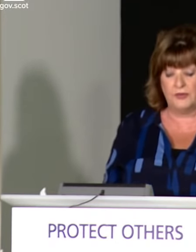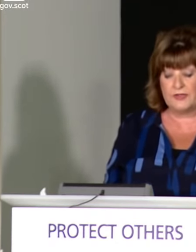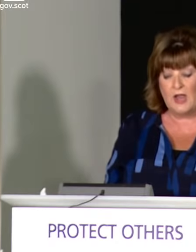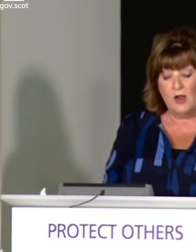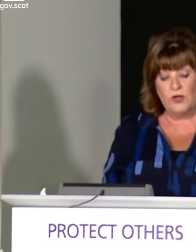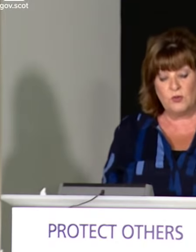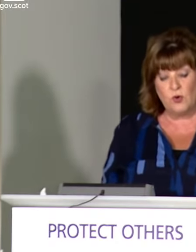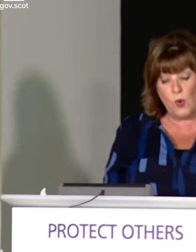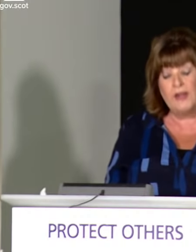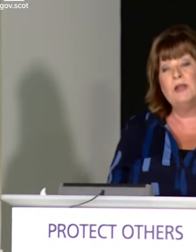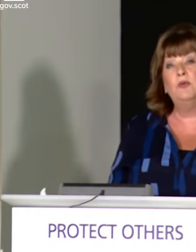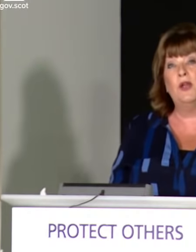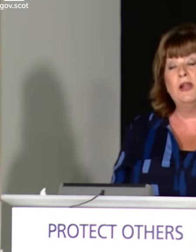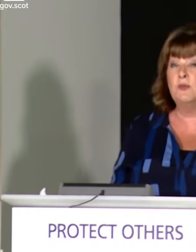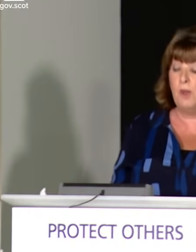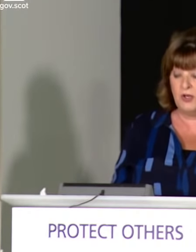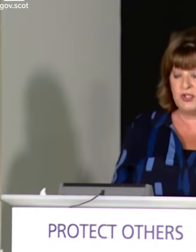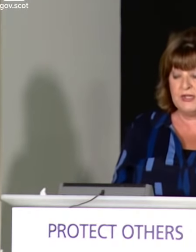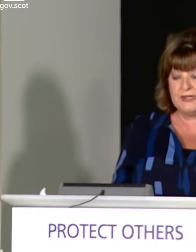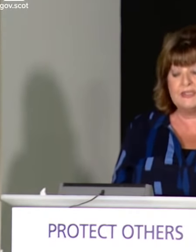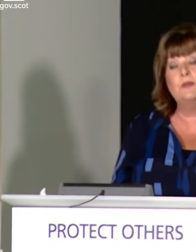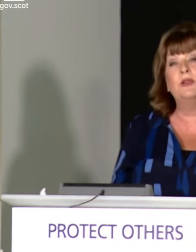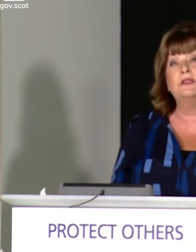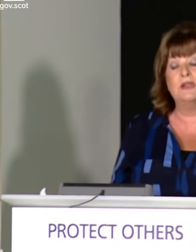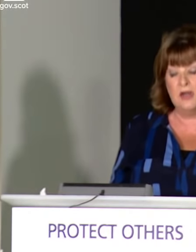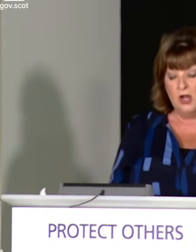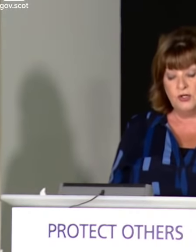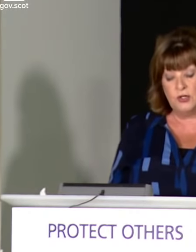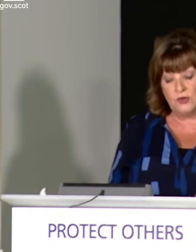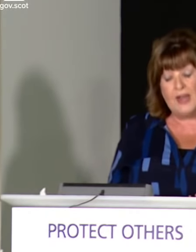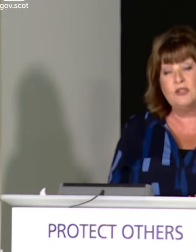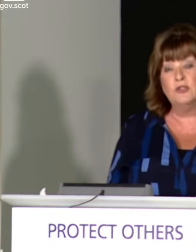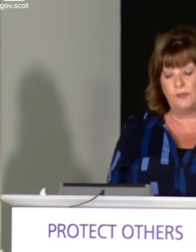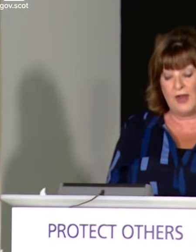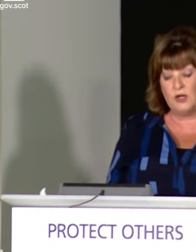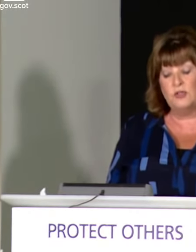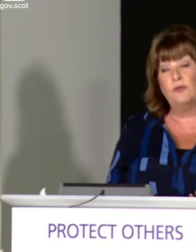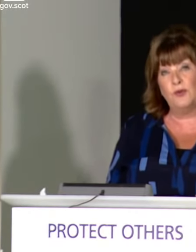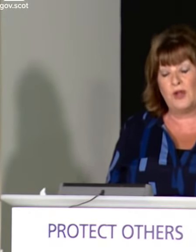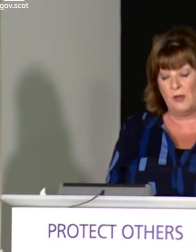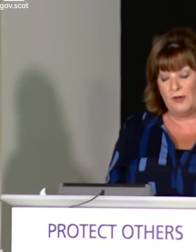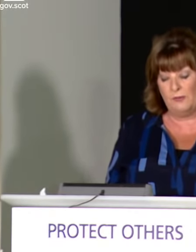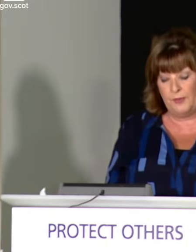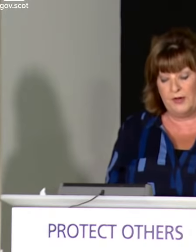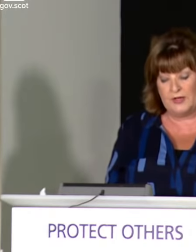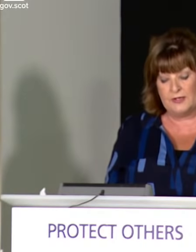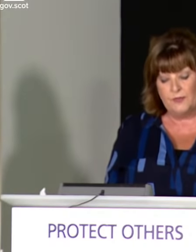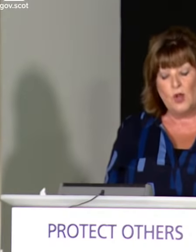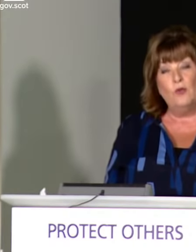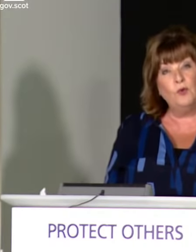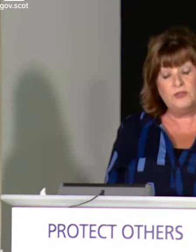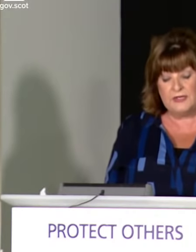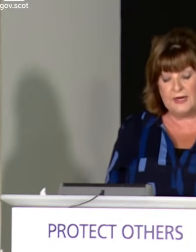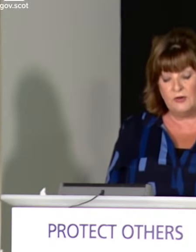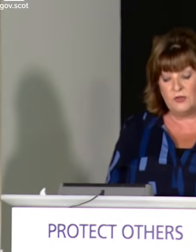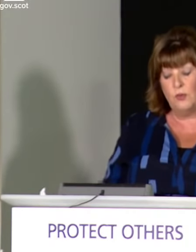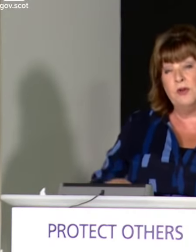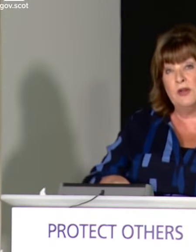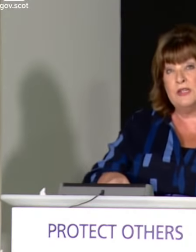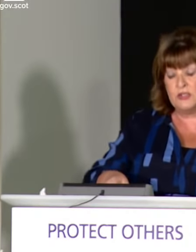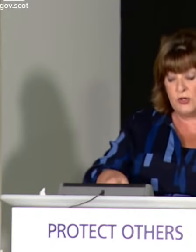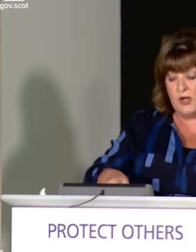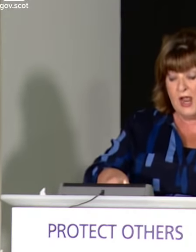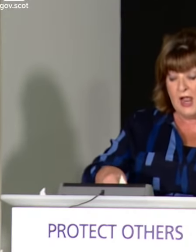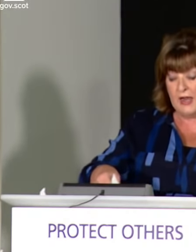the coming months, which will quickly provide much needed stability to grassroots venues for the coming period. Full details